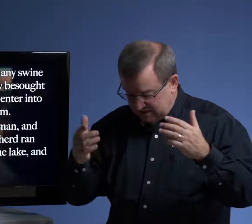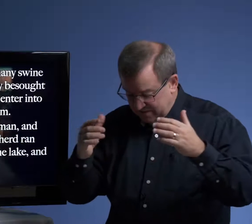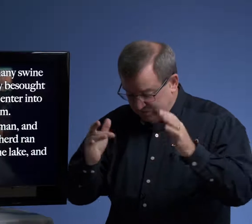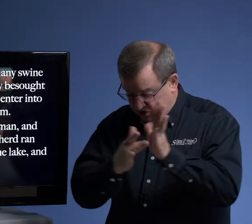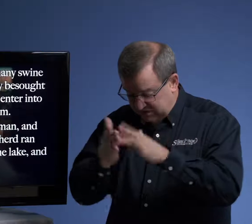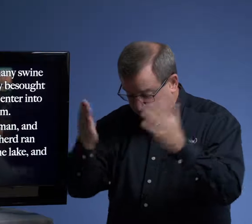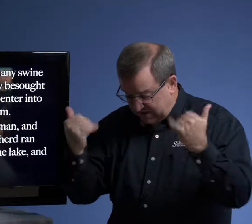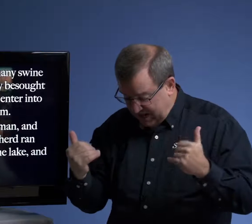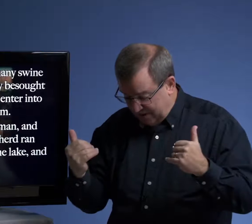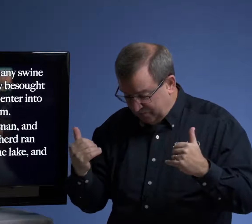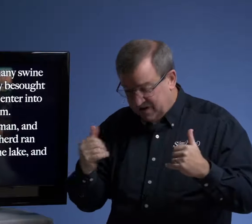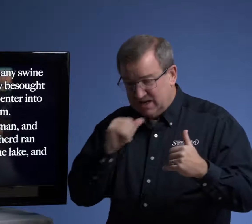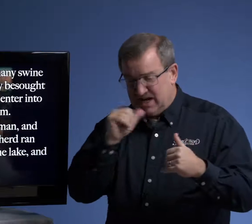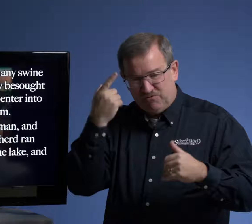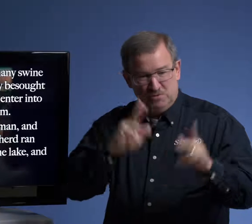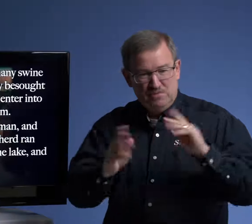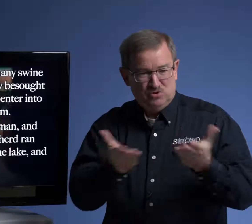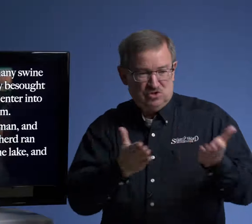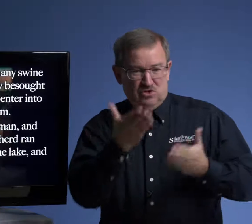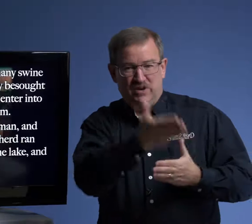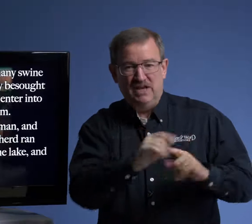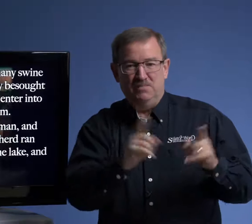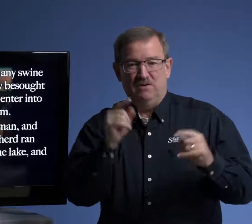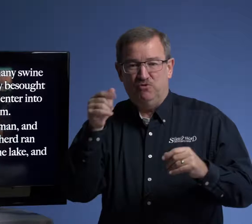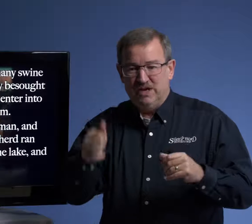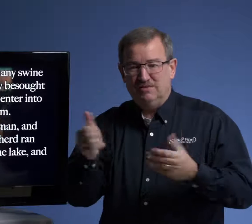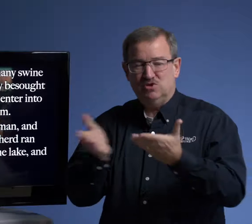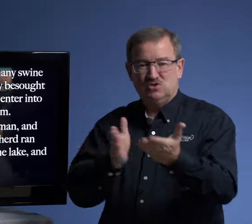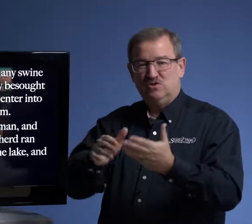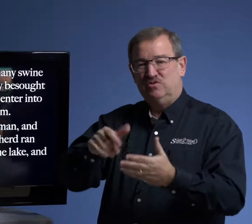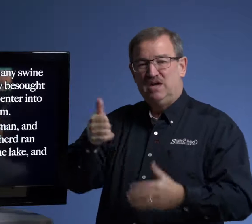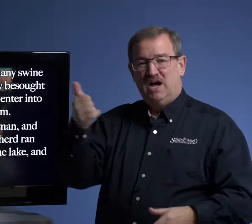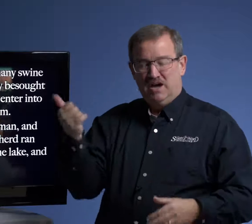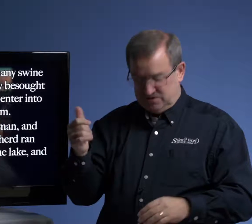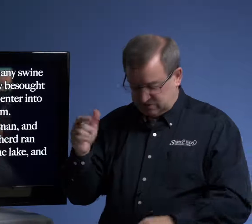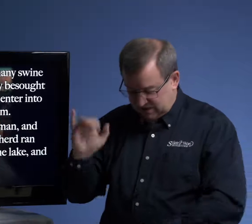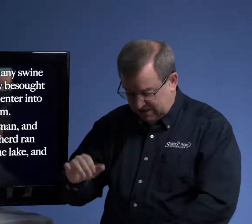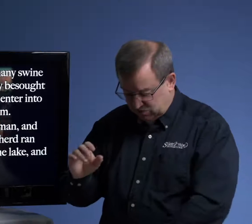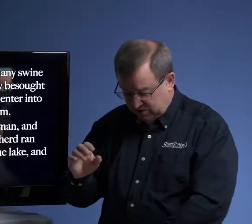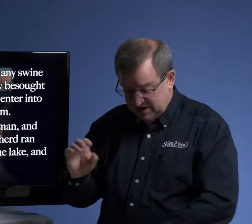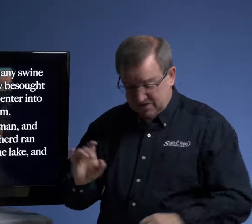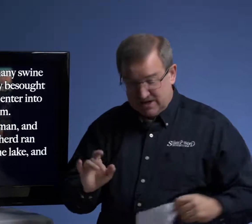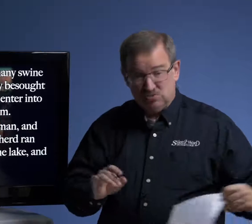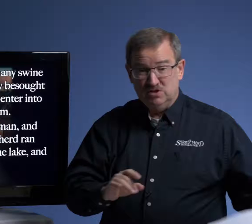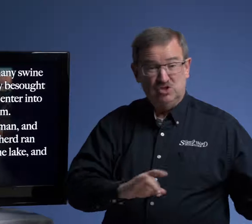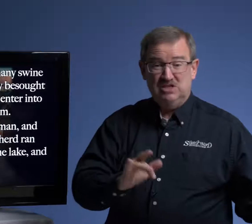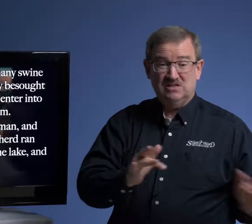that Jesus came not for people to serve him, but for him to serve others. And that's what Jesus